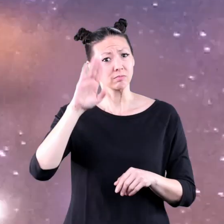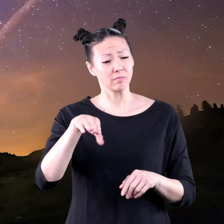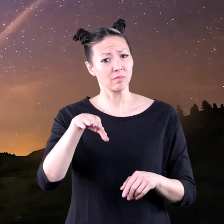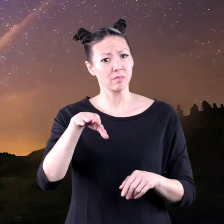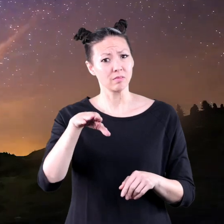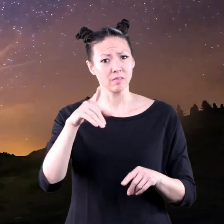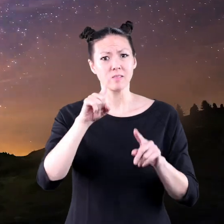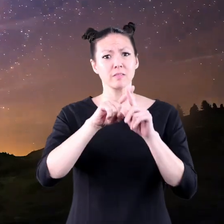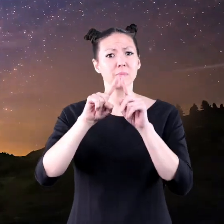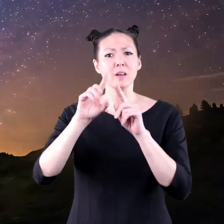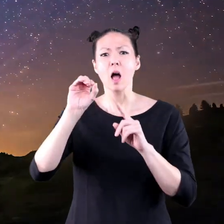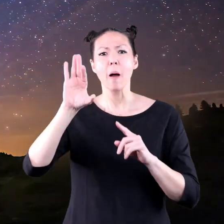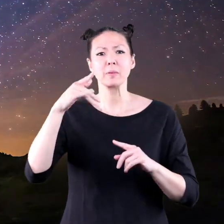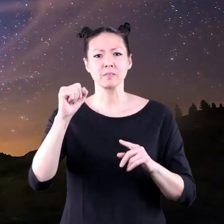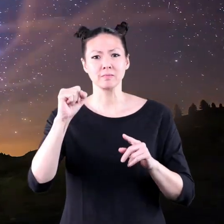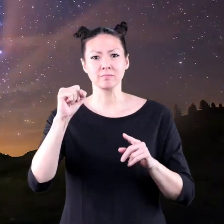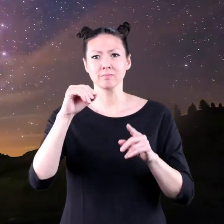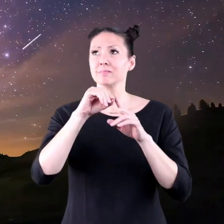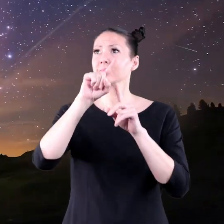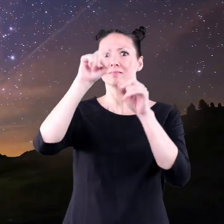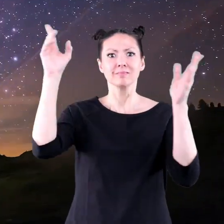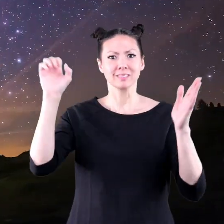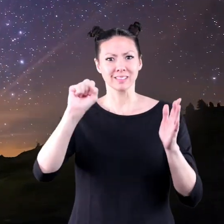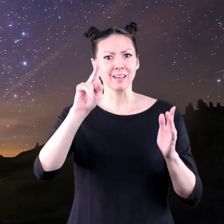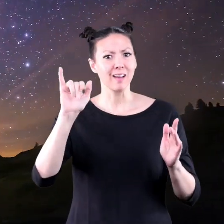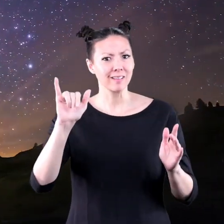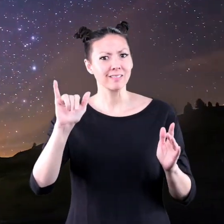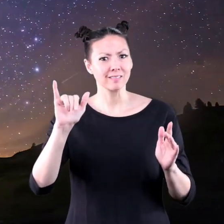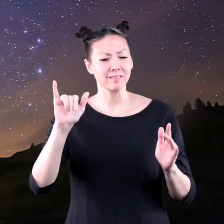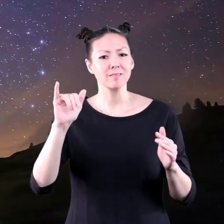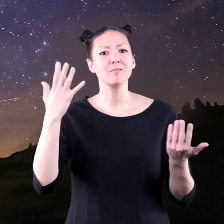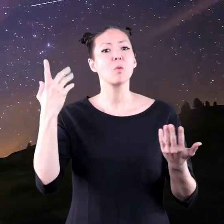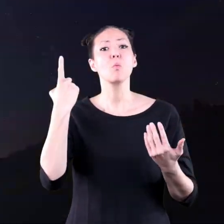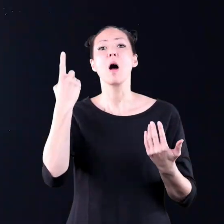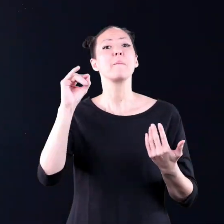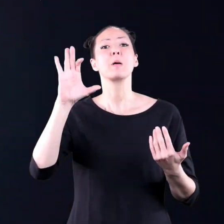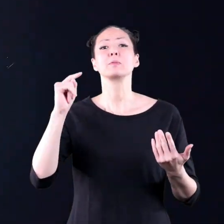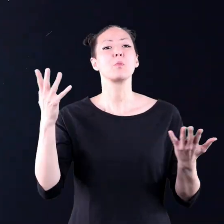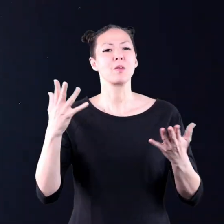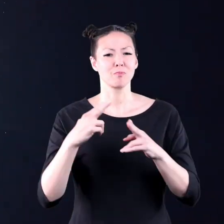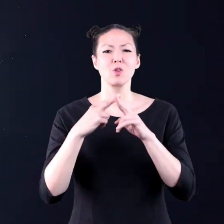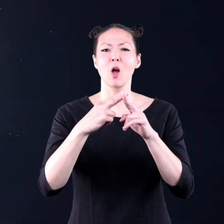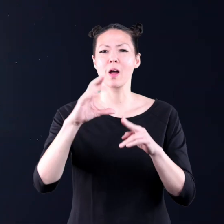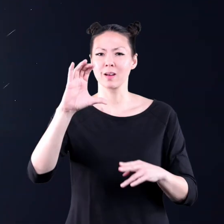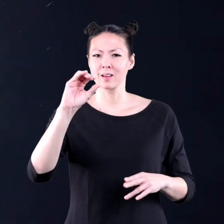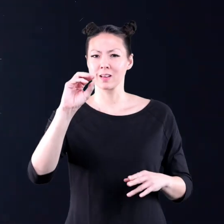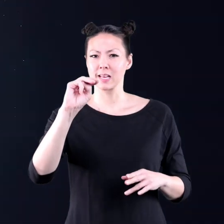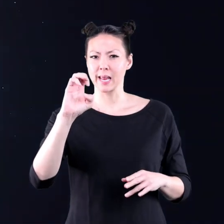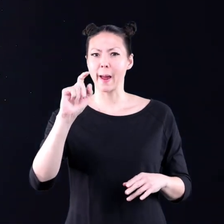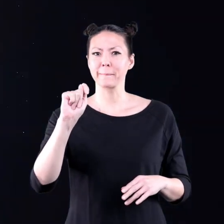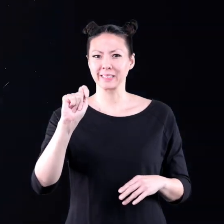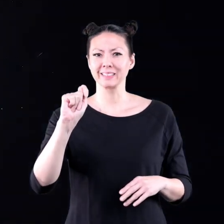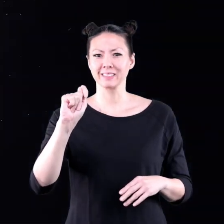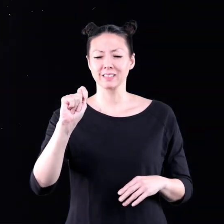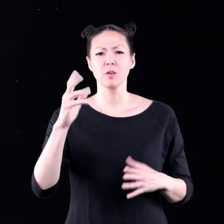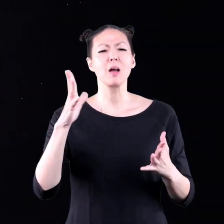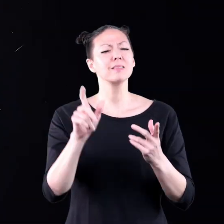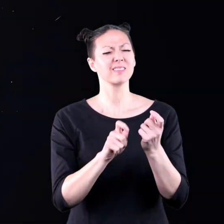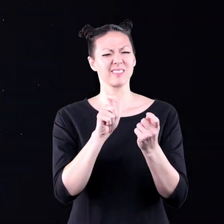But did you know that there are other objects in the sky as well? One of those objects is called a comet.